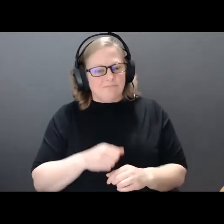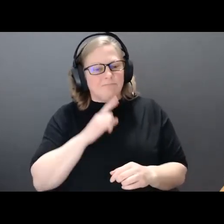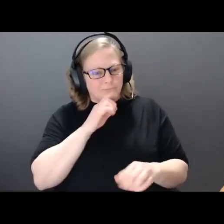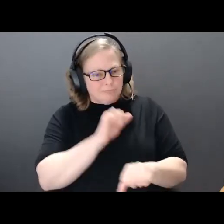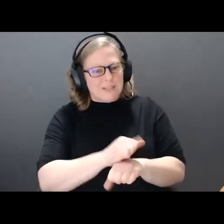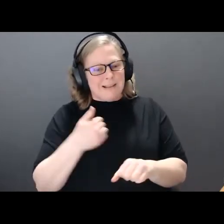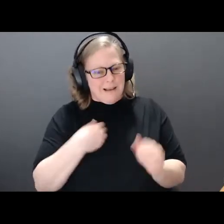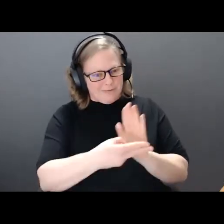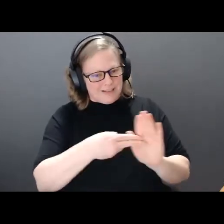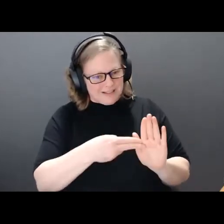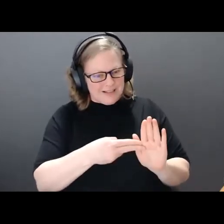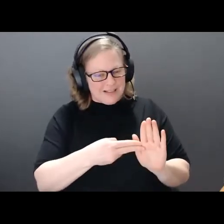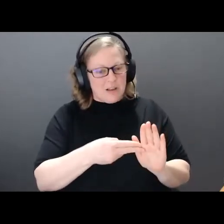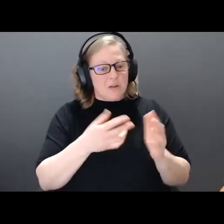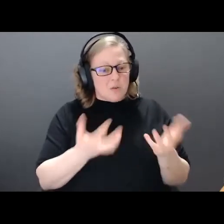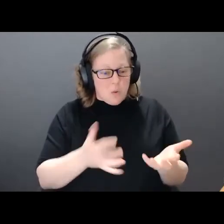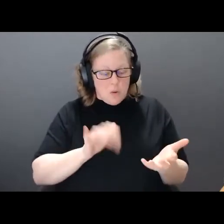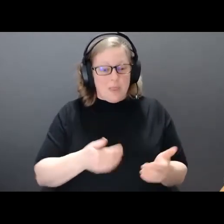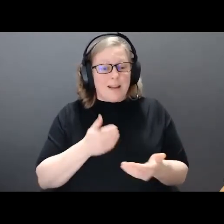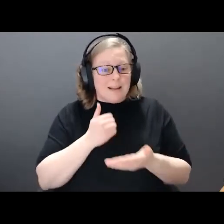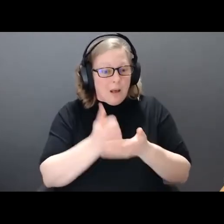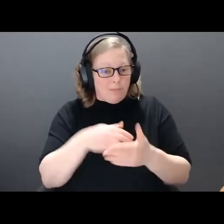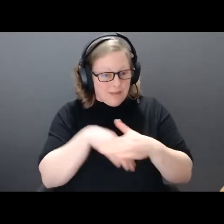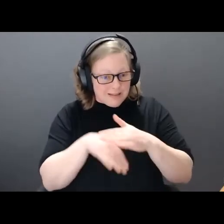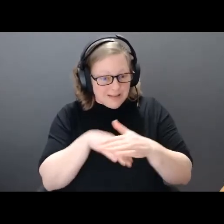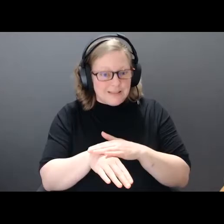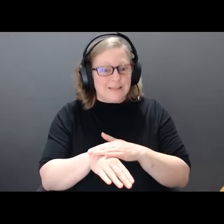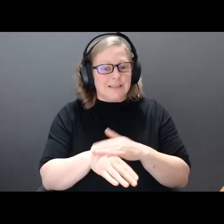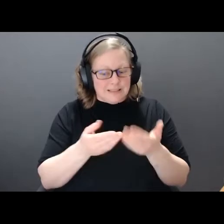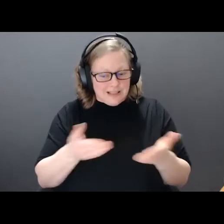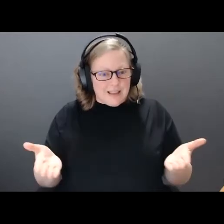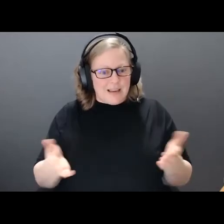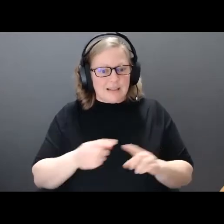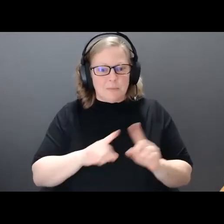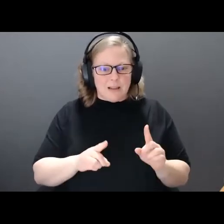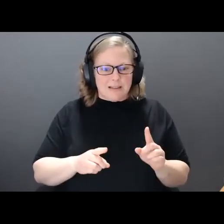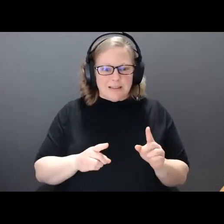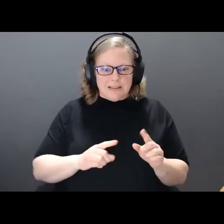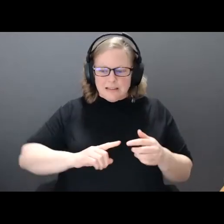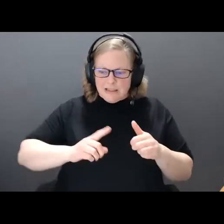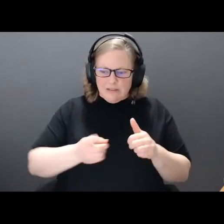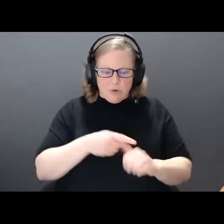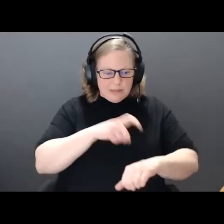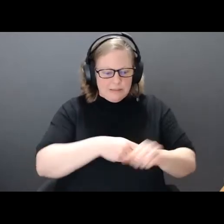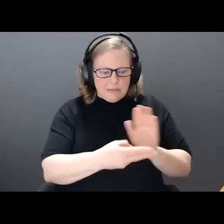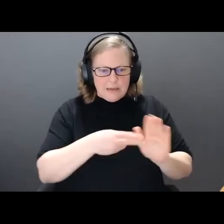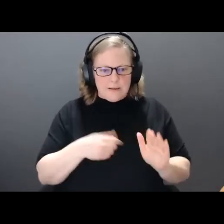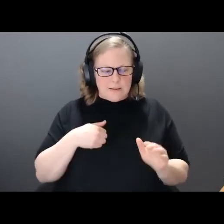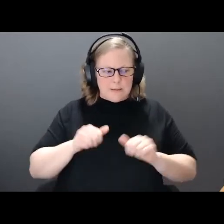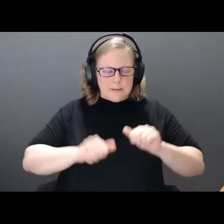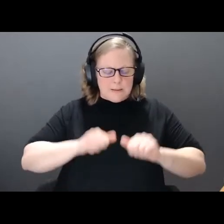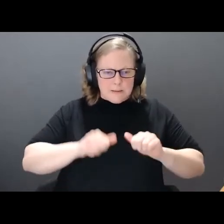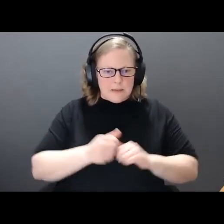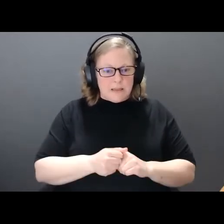opened many doors, but at the beginning it didn't feel like that. When my parents brought the diagnosis to my teacher in grade two, she refused to recognize